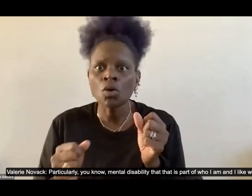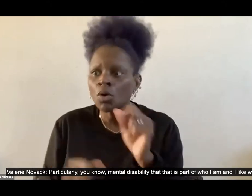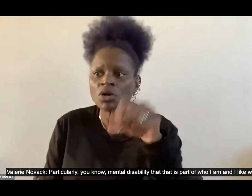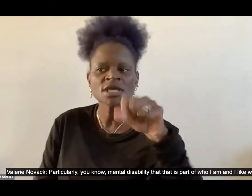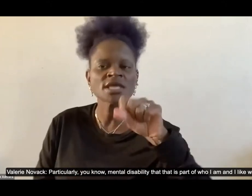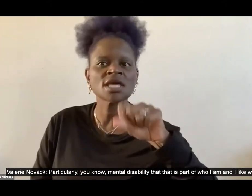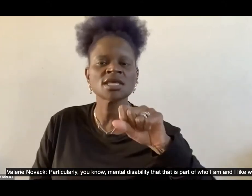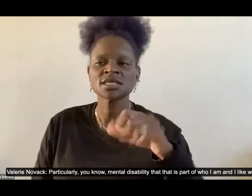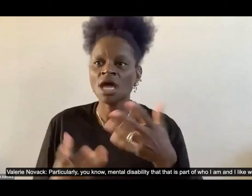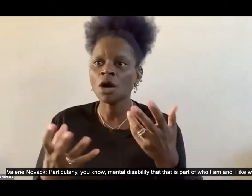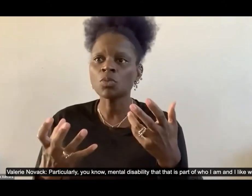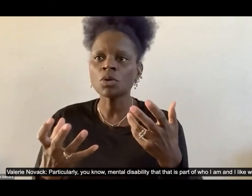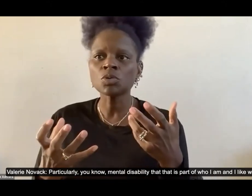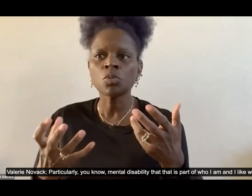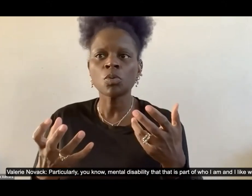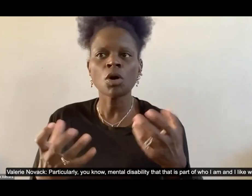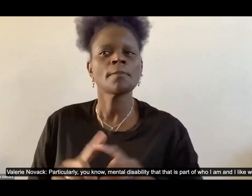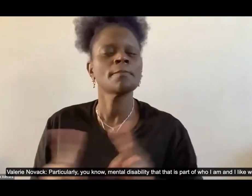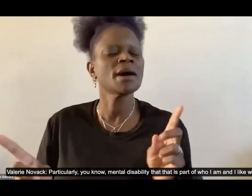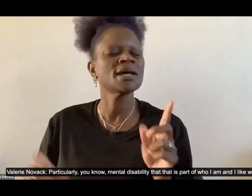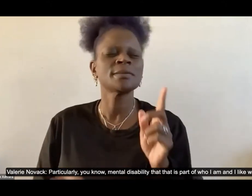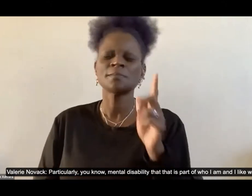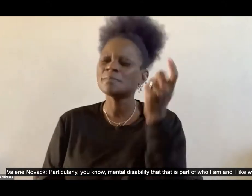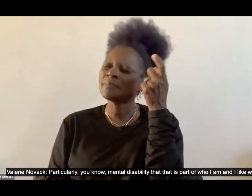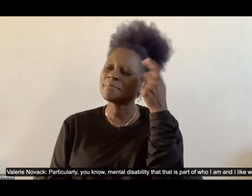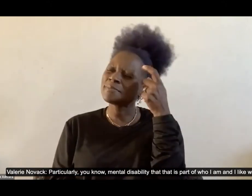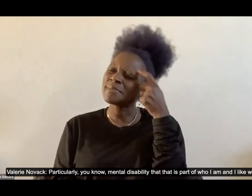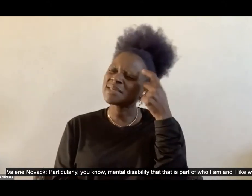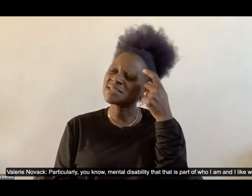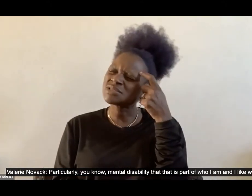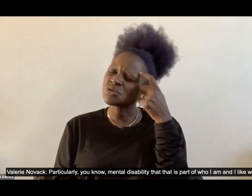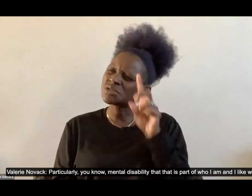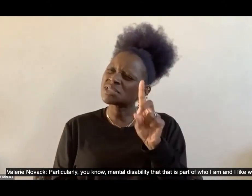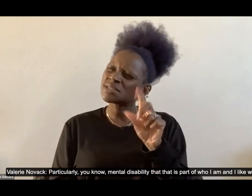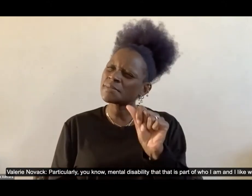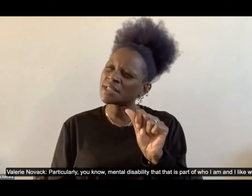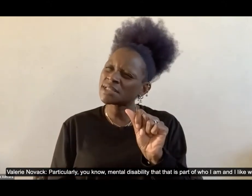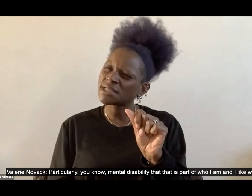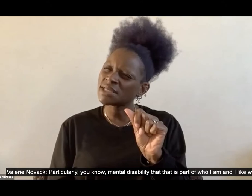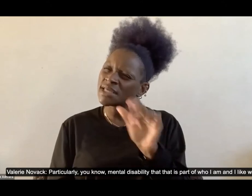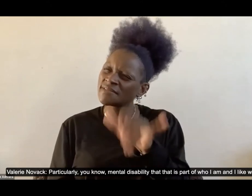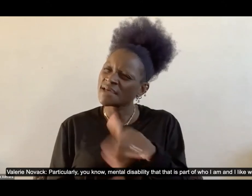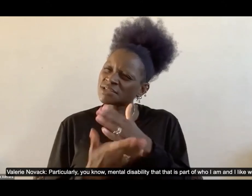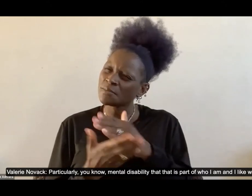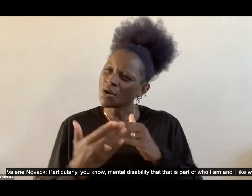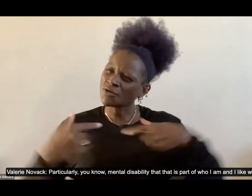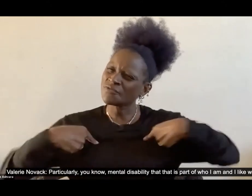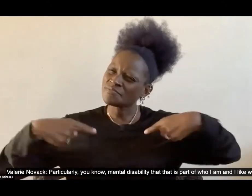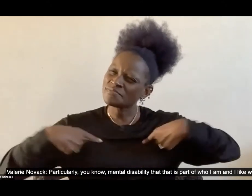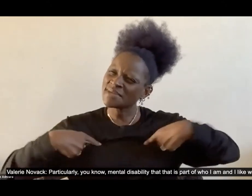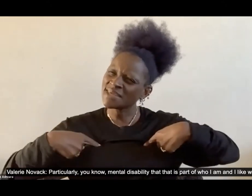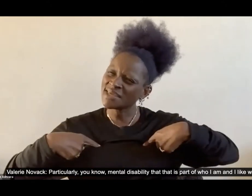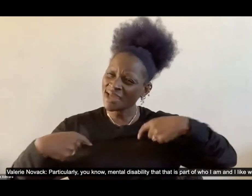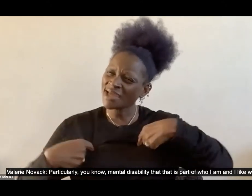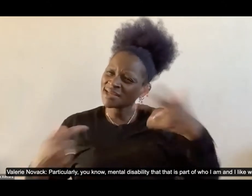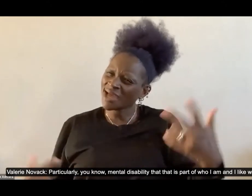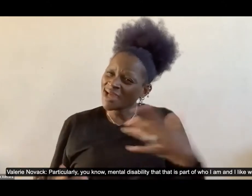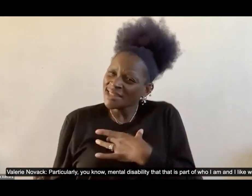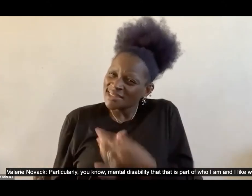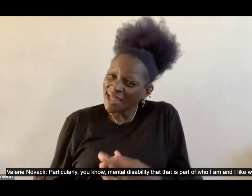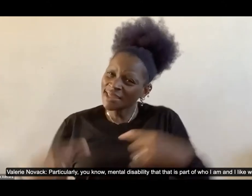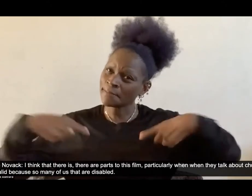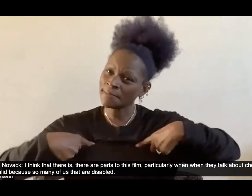particularly you know mental disability that that is part of who i am and i like who i am um